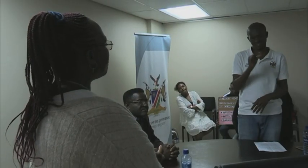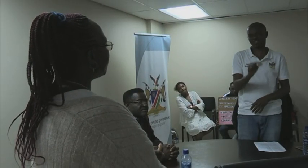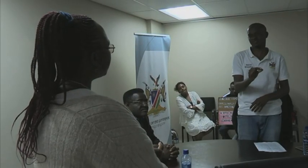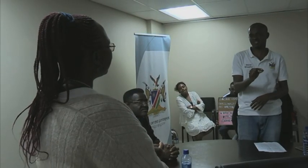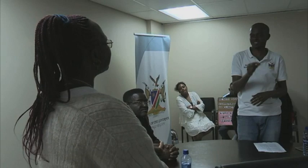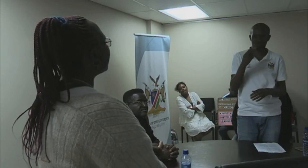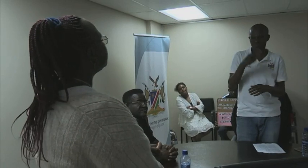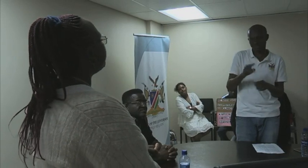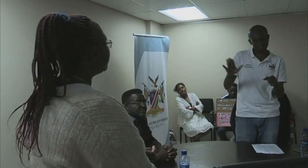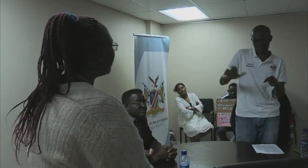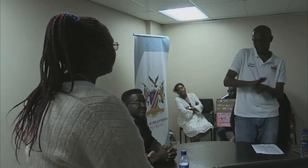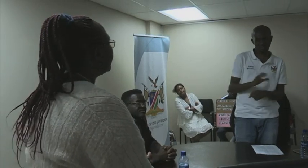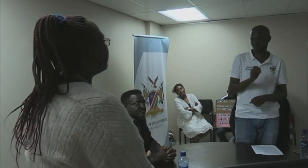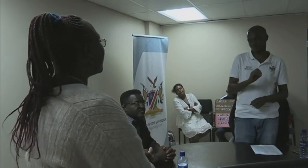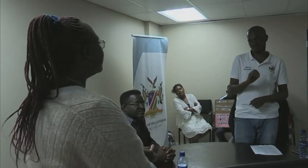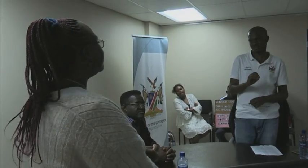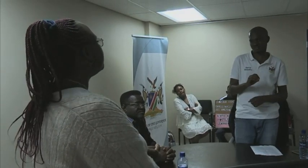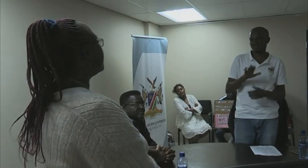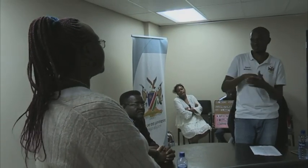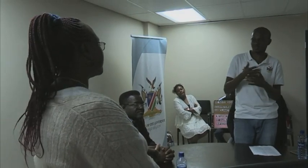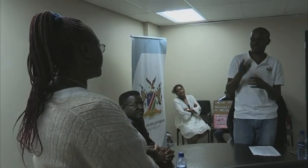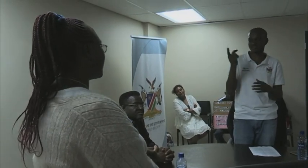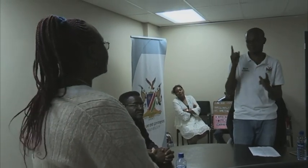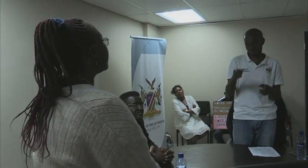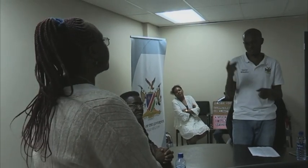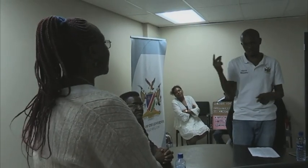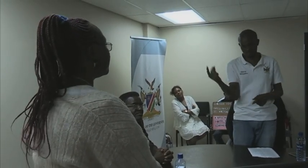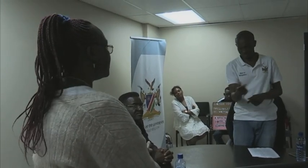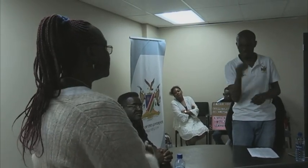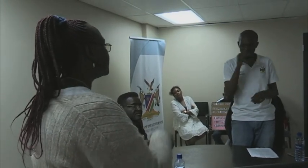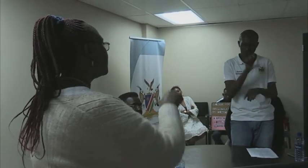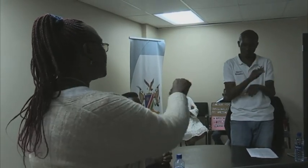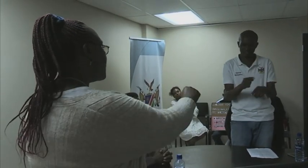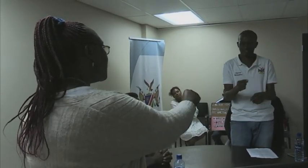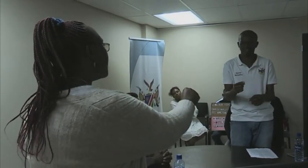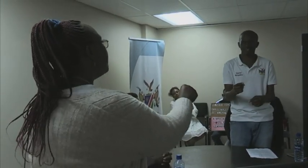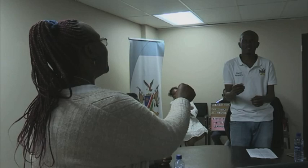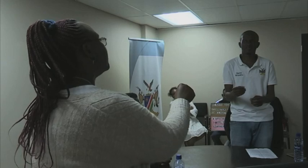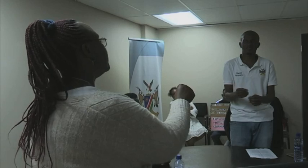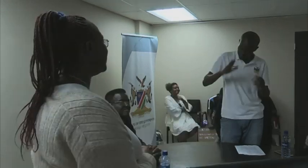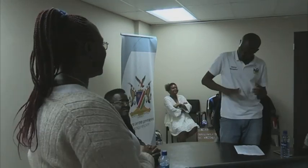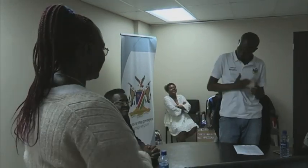Most of us now depend on the monthly grant from the government, but nothing.